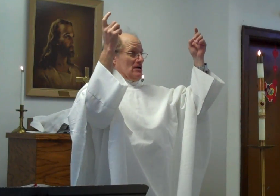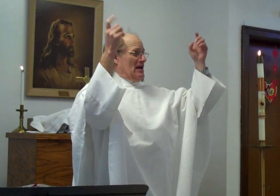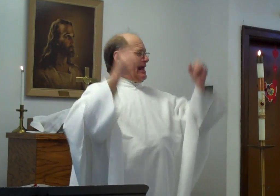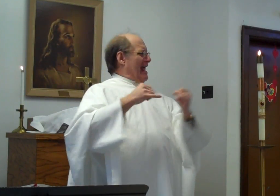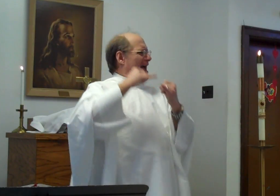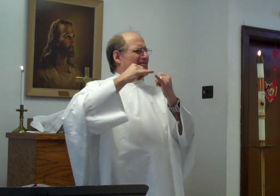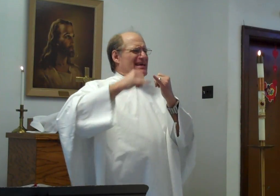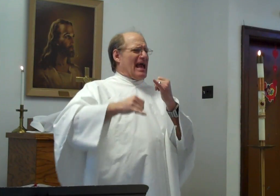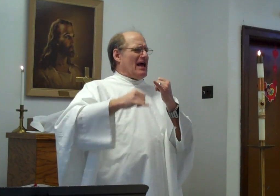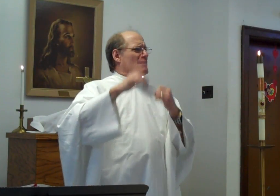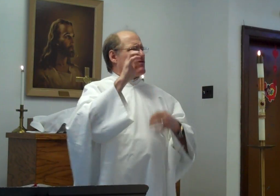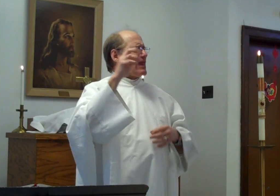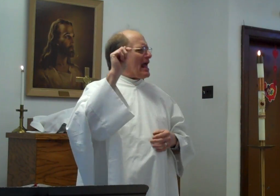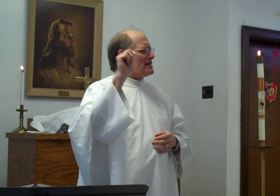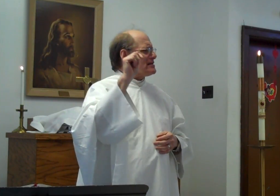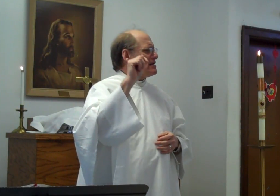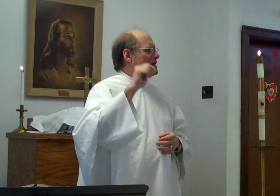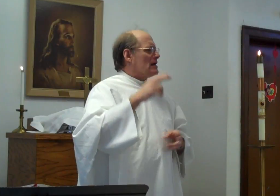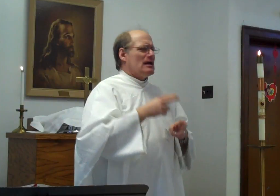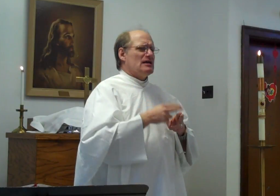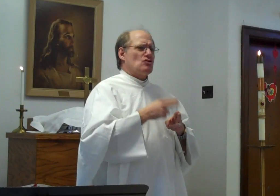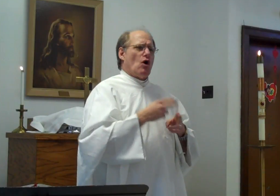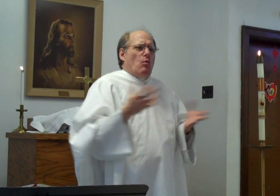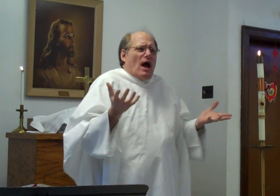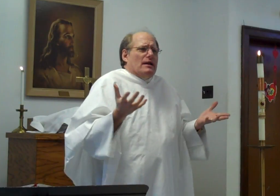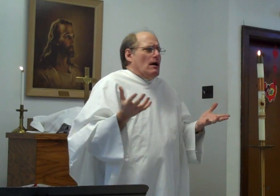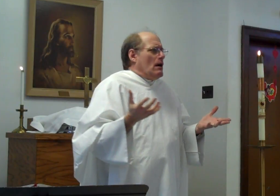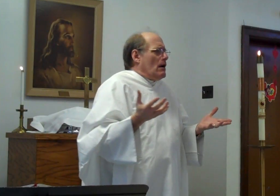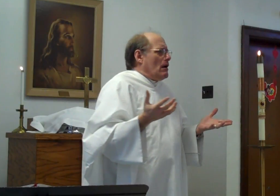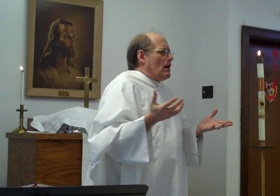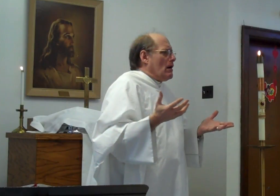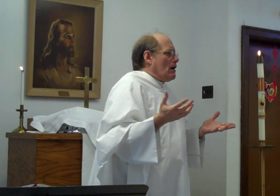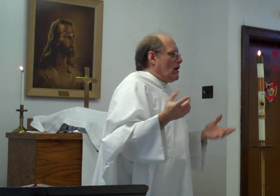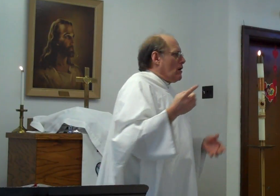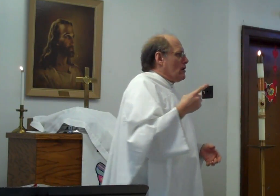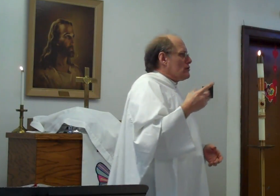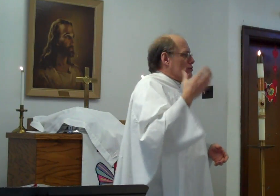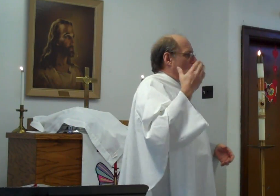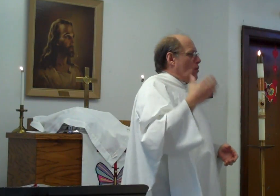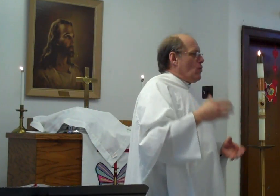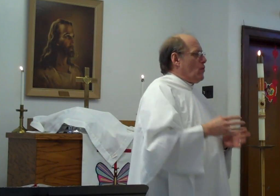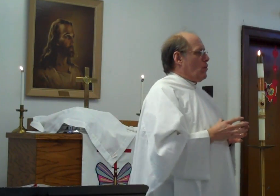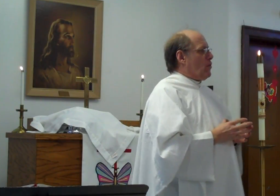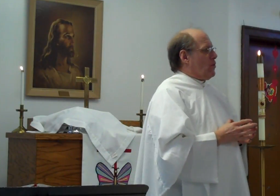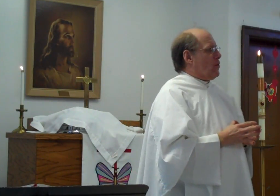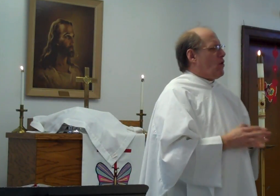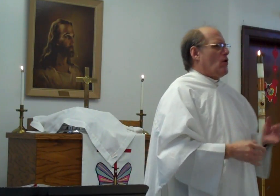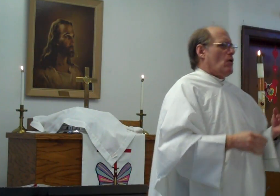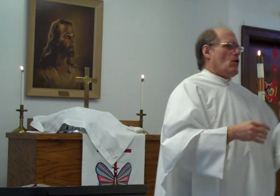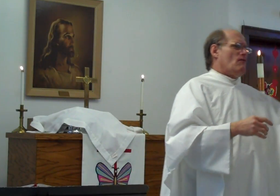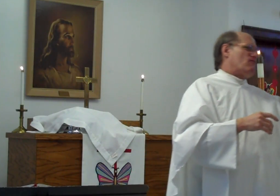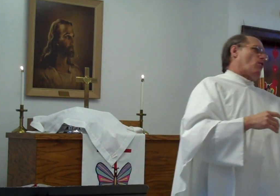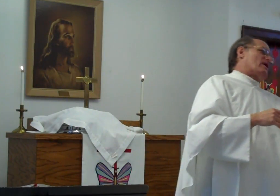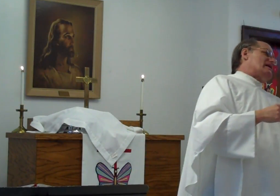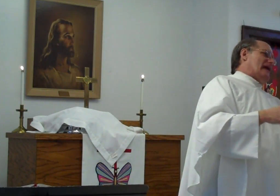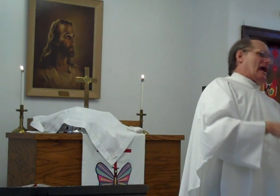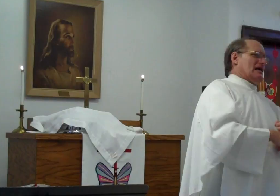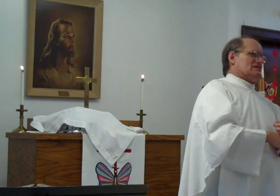at the end of Lent. Lent is called what? No. 40 days